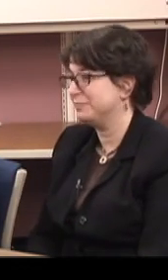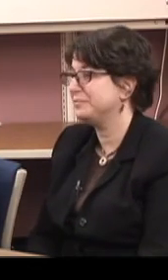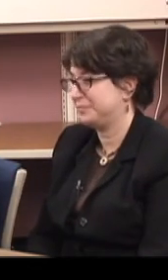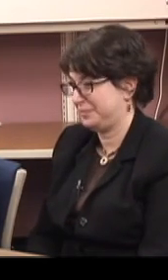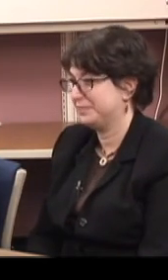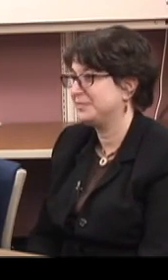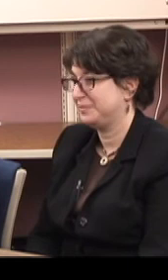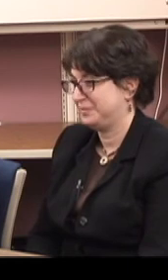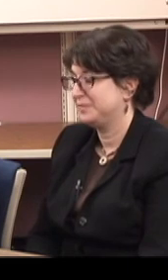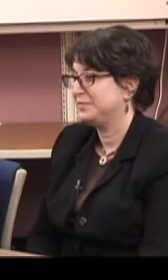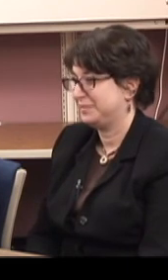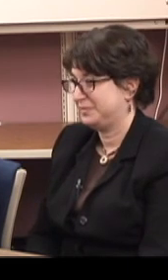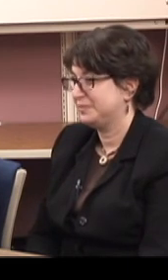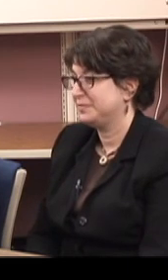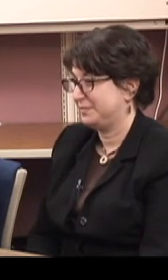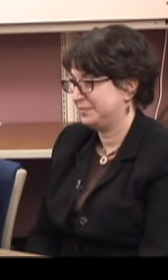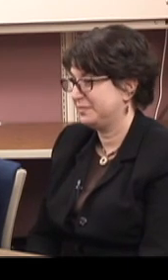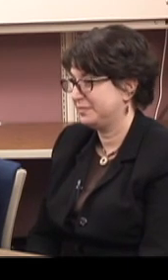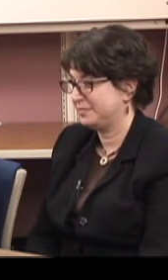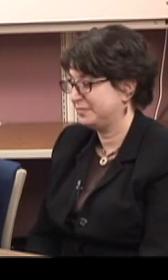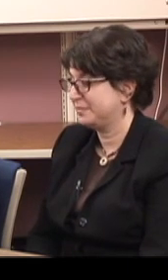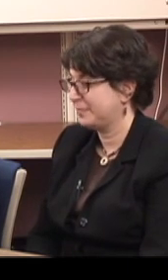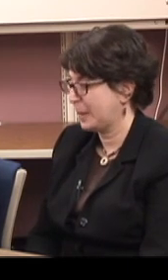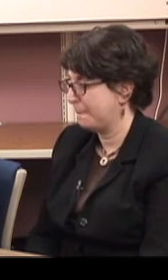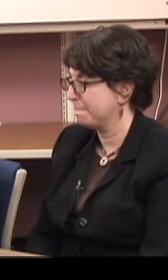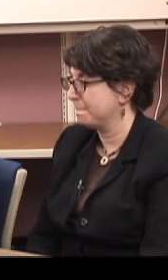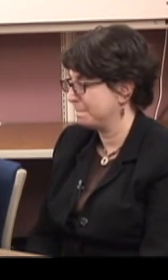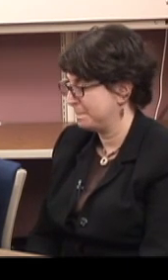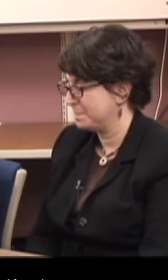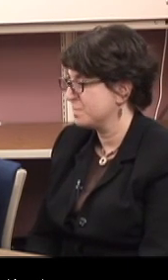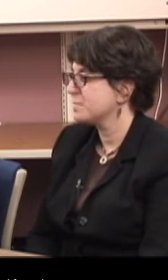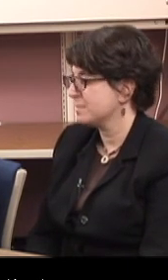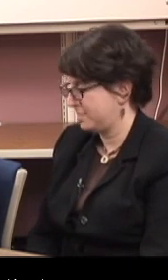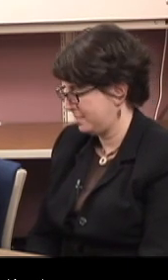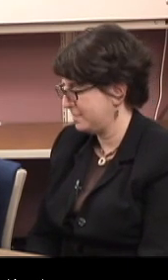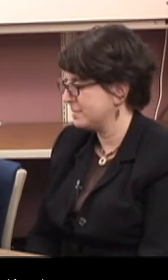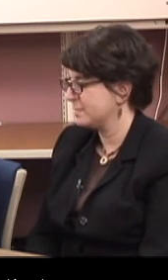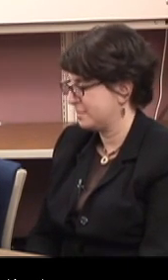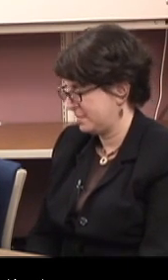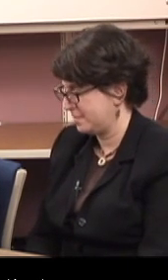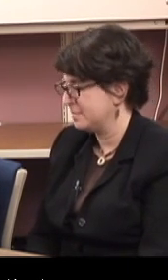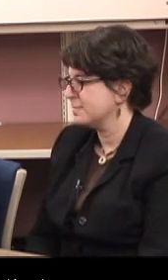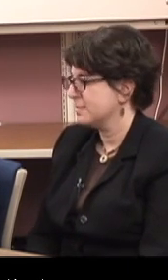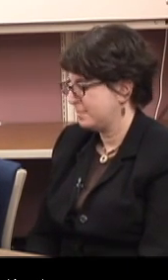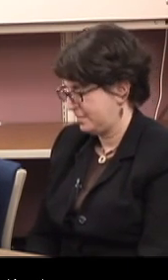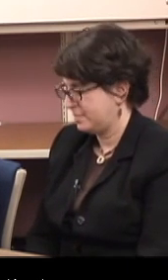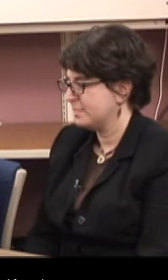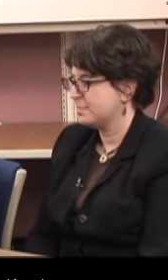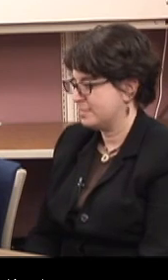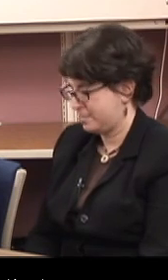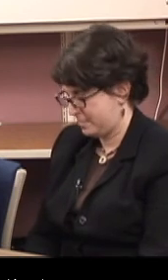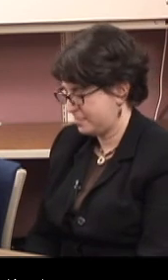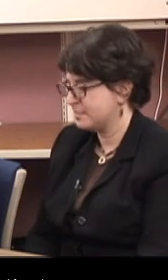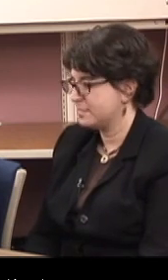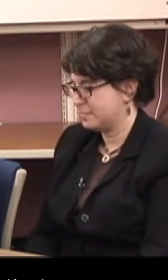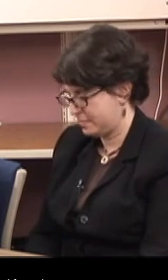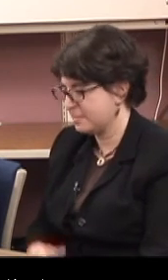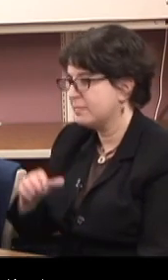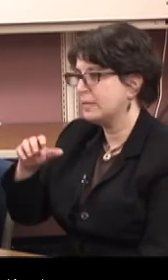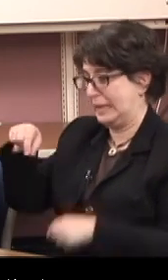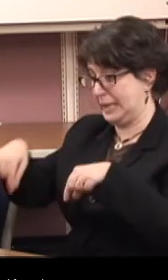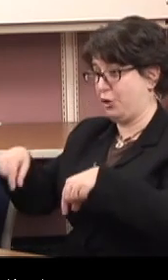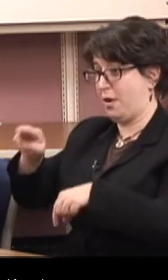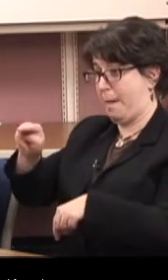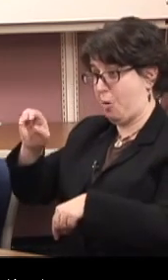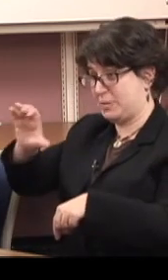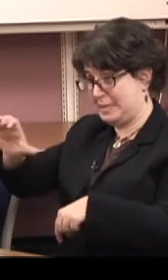Sure. Okay. There's some interest testing or there's some skills assessments that we may do.